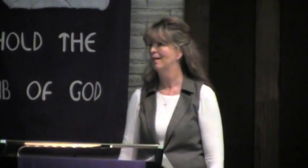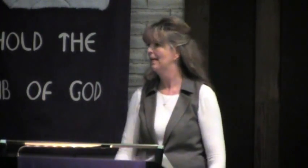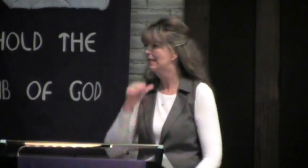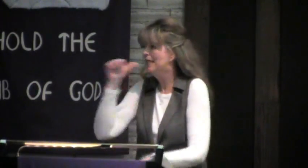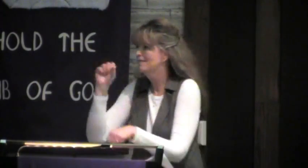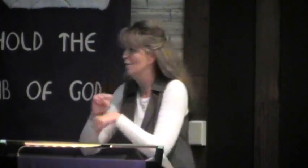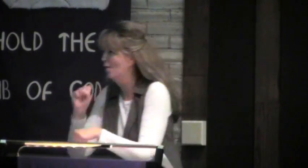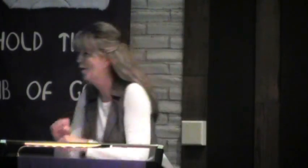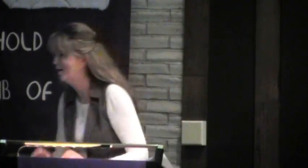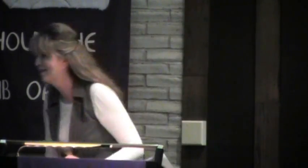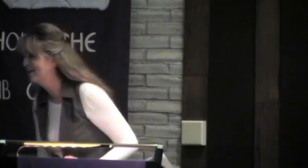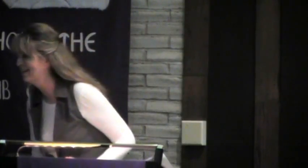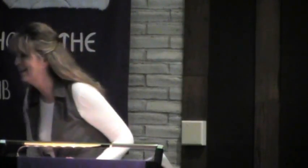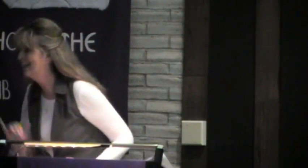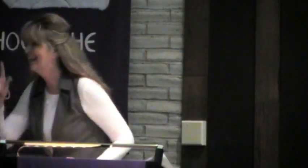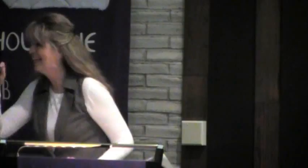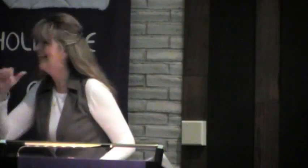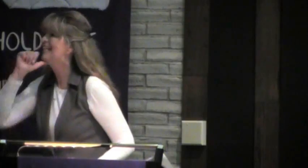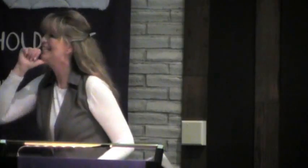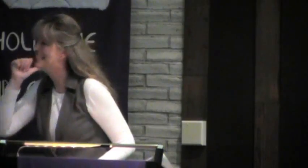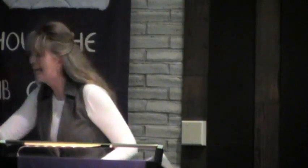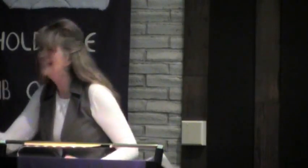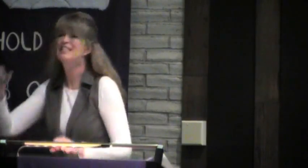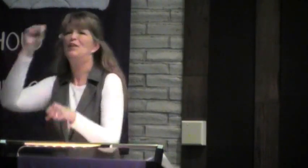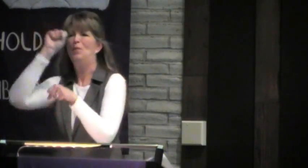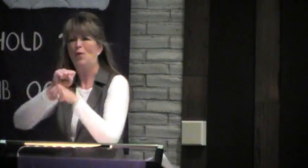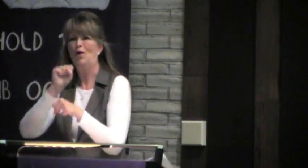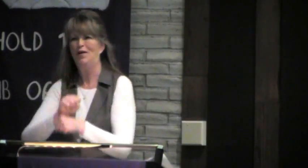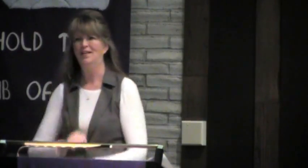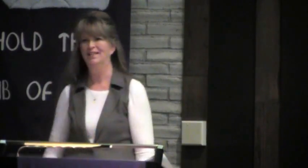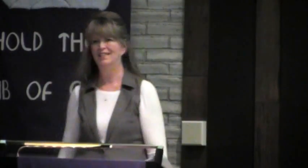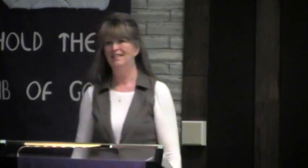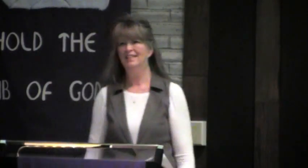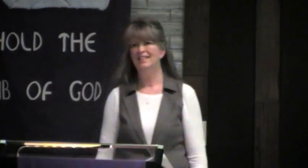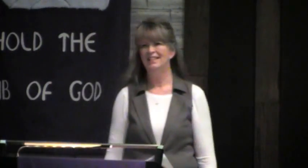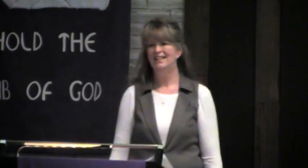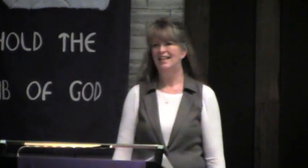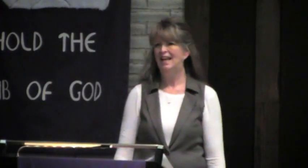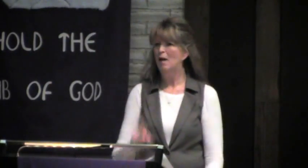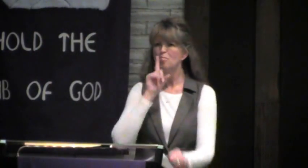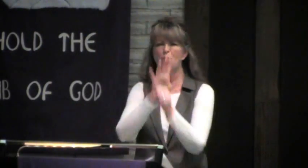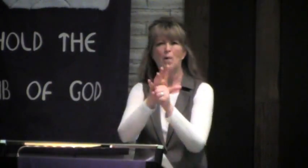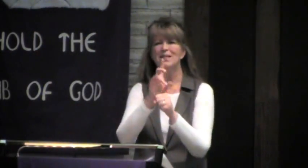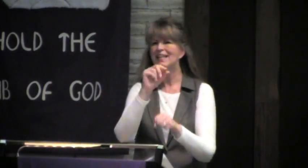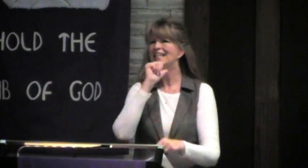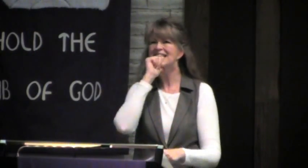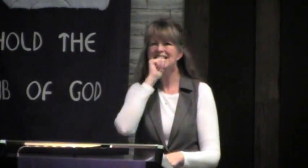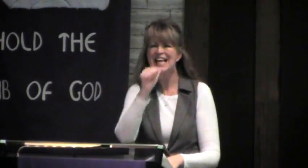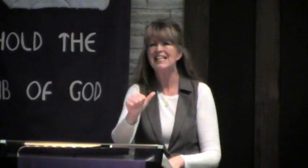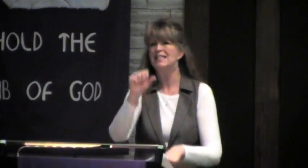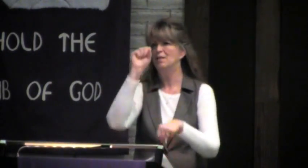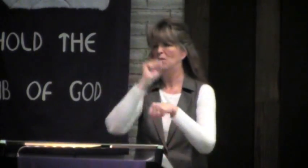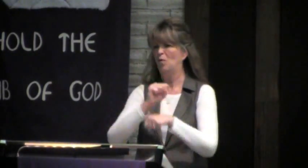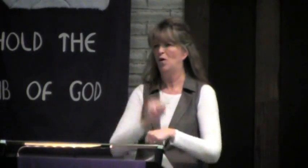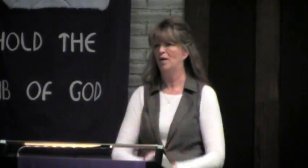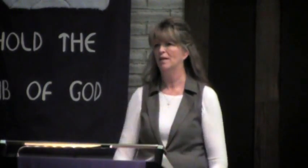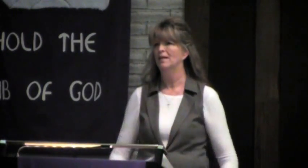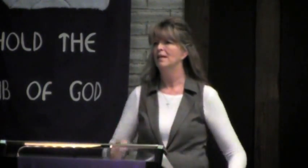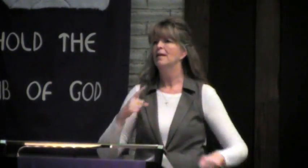Been there in all those responses and none of them work. I can tell you right now, if those responses do not work, I can